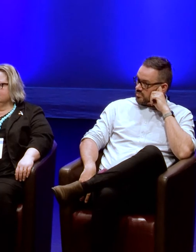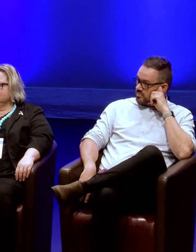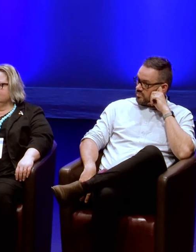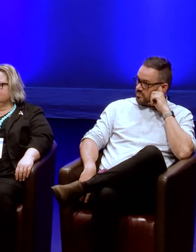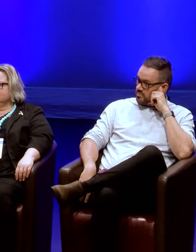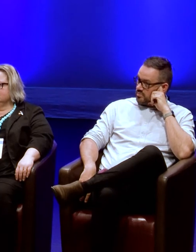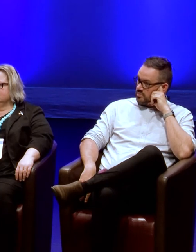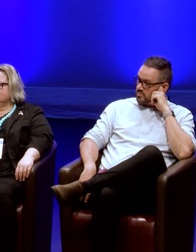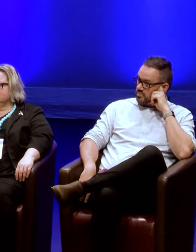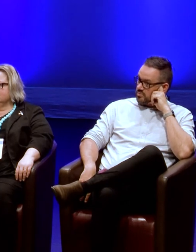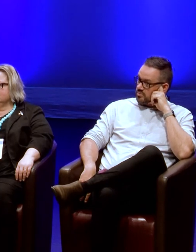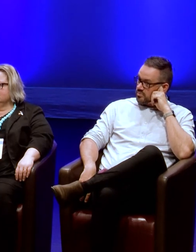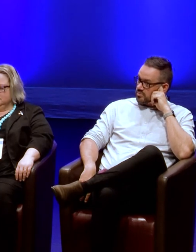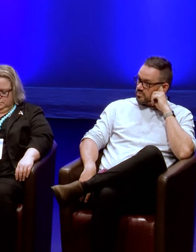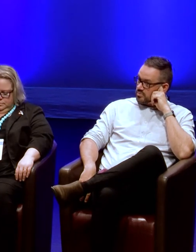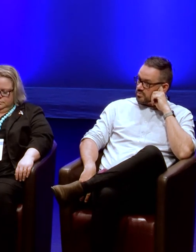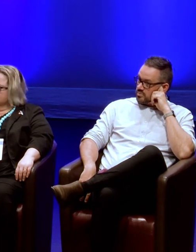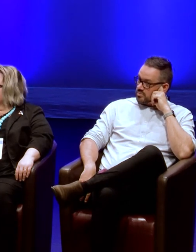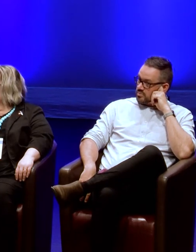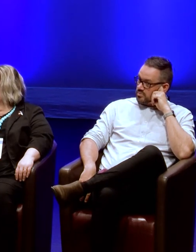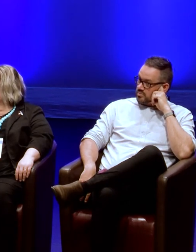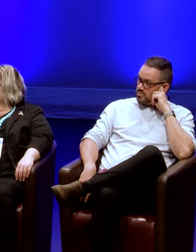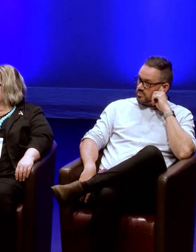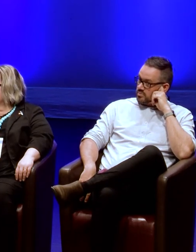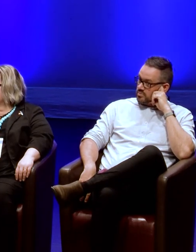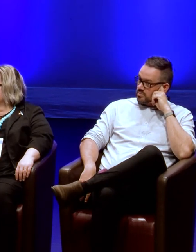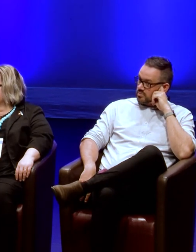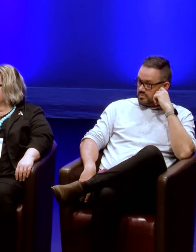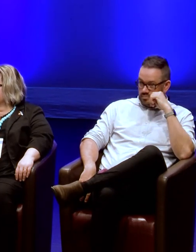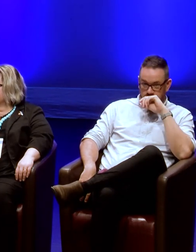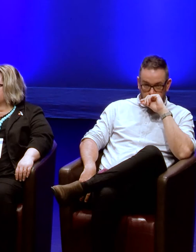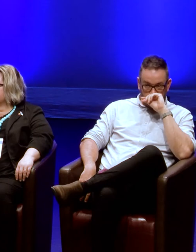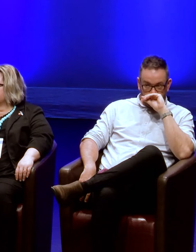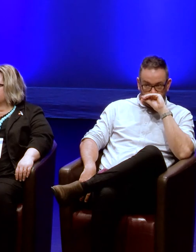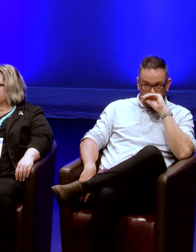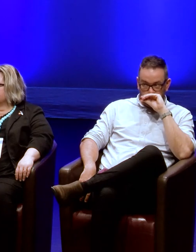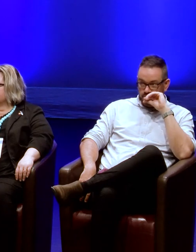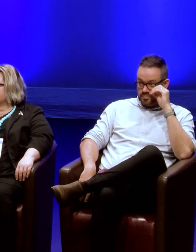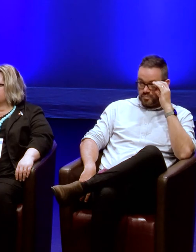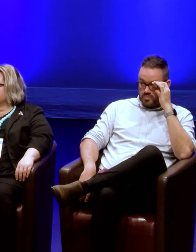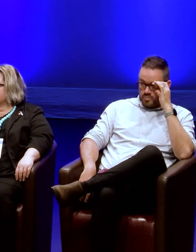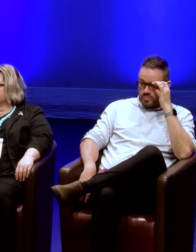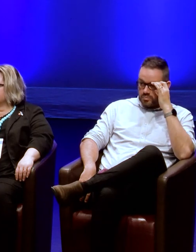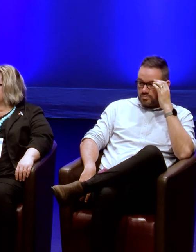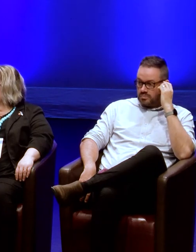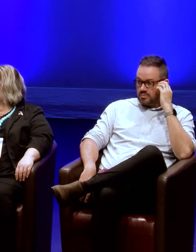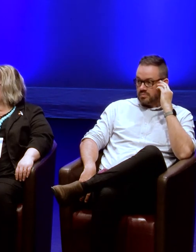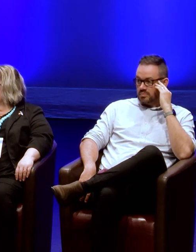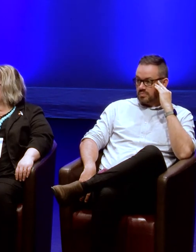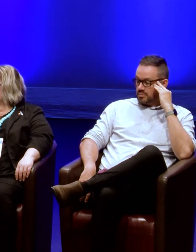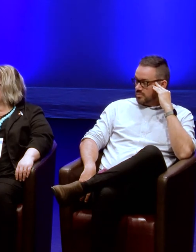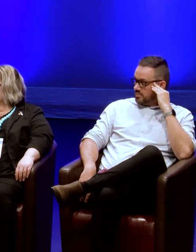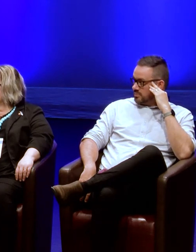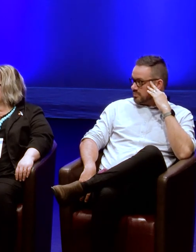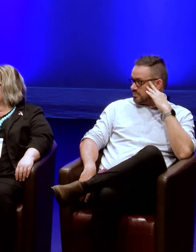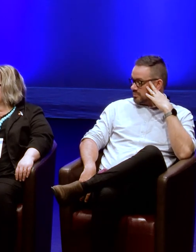going on the, the bit that Facebook, um, and through sort of the data freedoms that